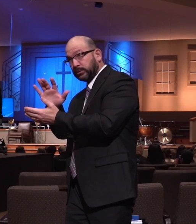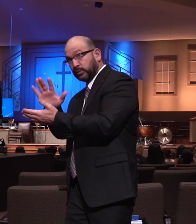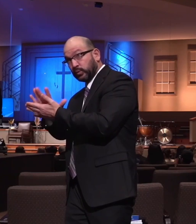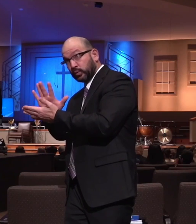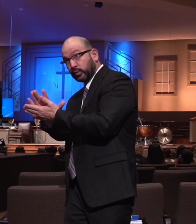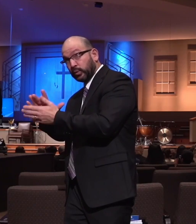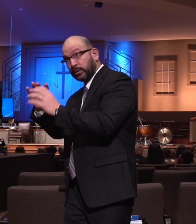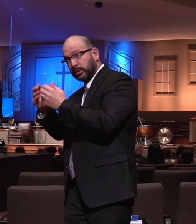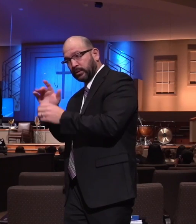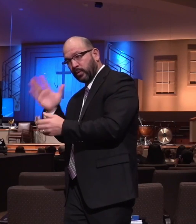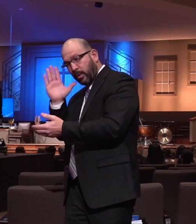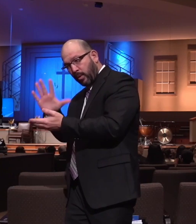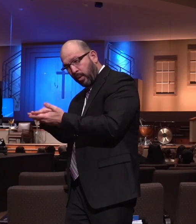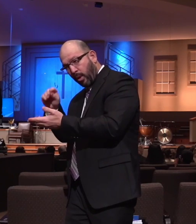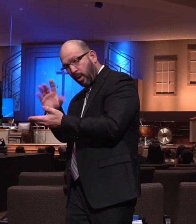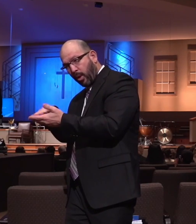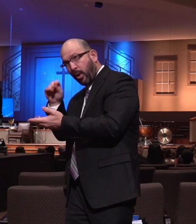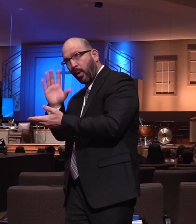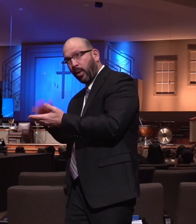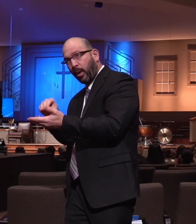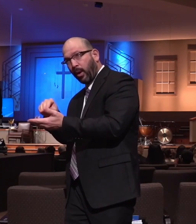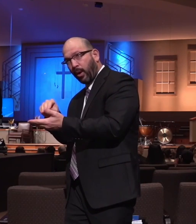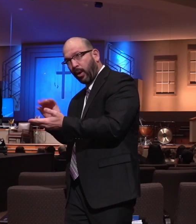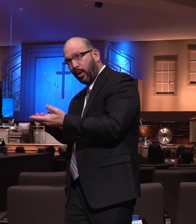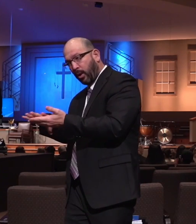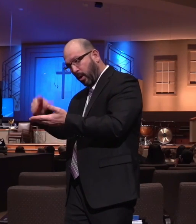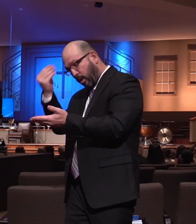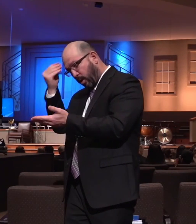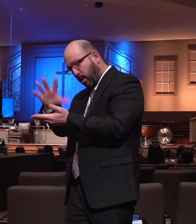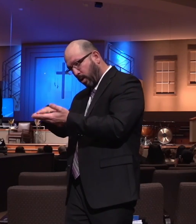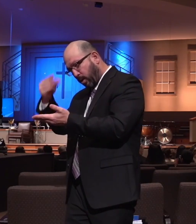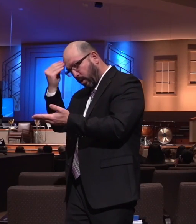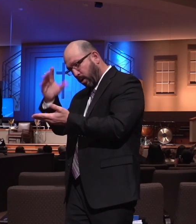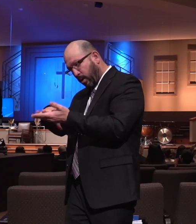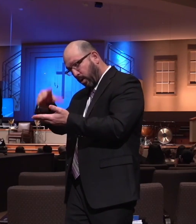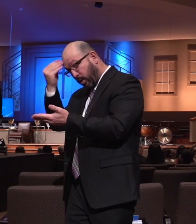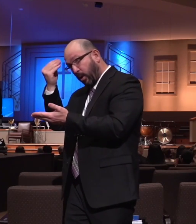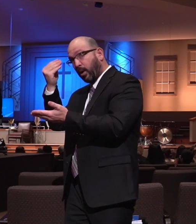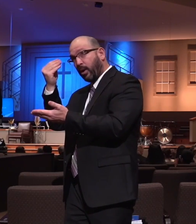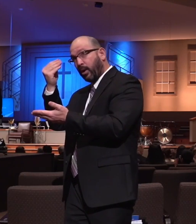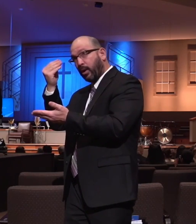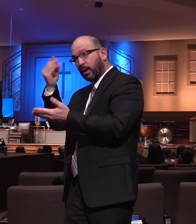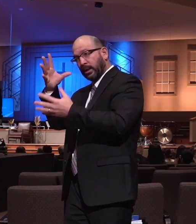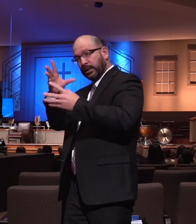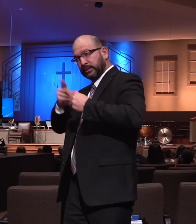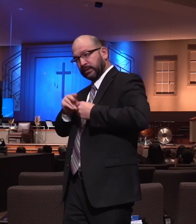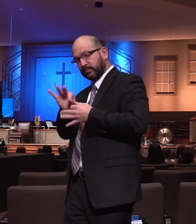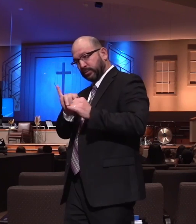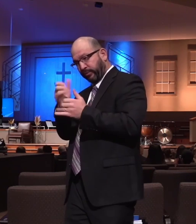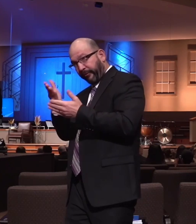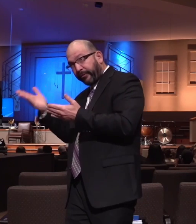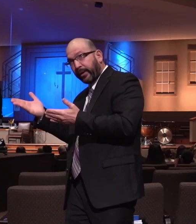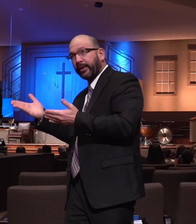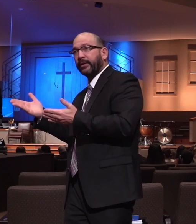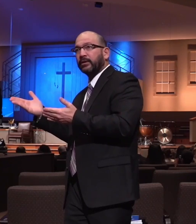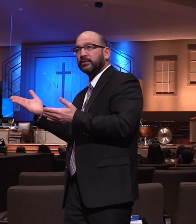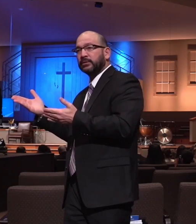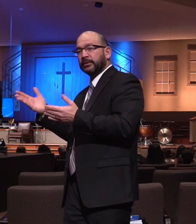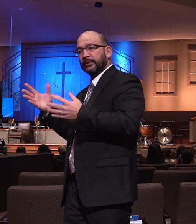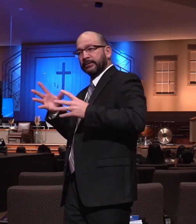understanding something intellectually, they're receiving something spiritually, they're taking it in, they're hearing